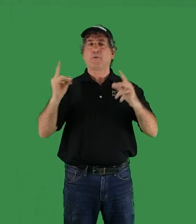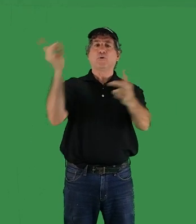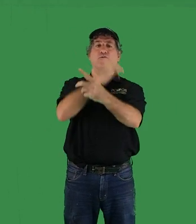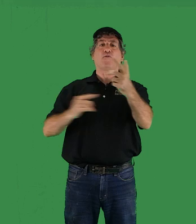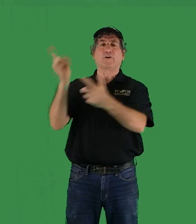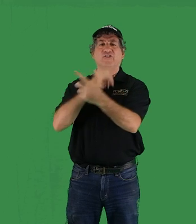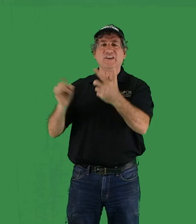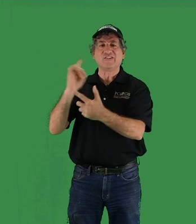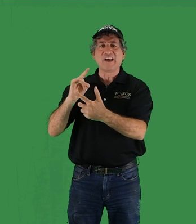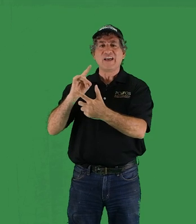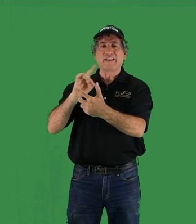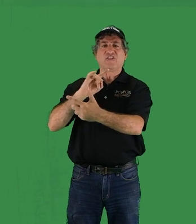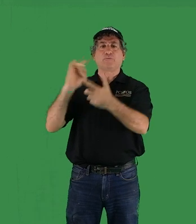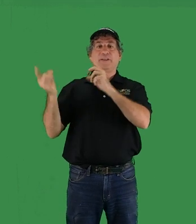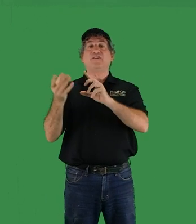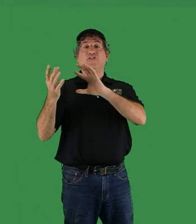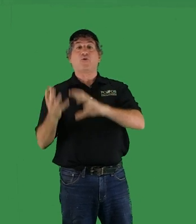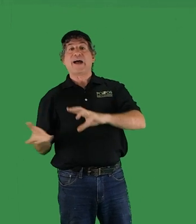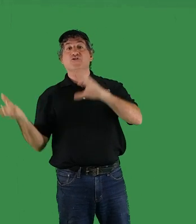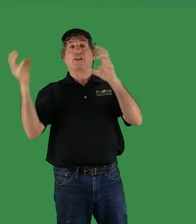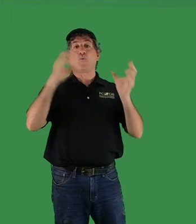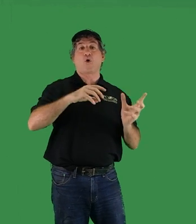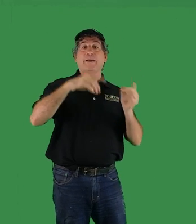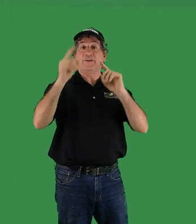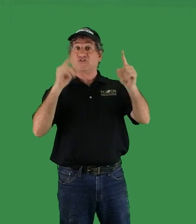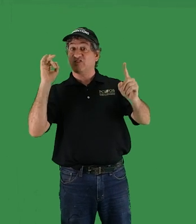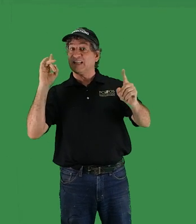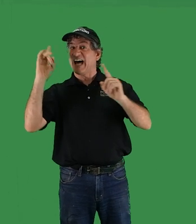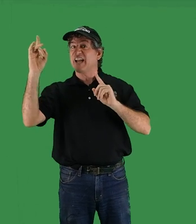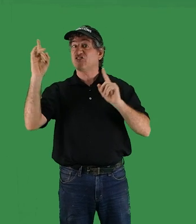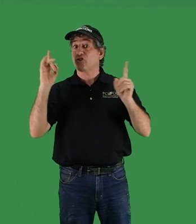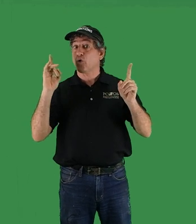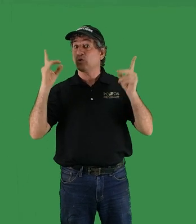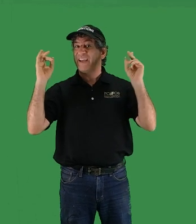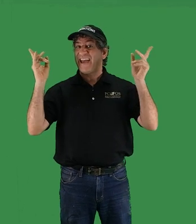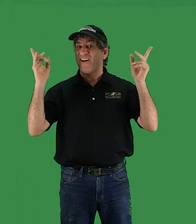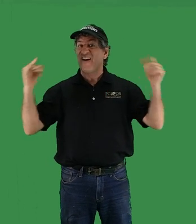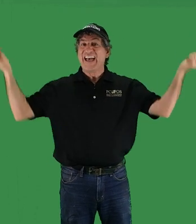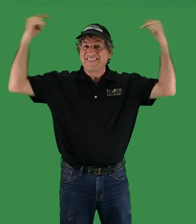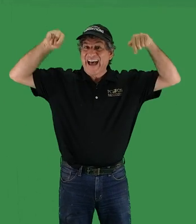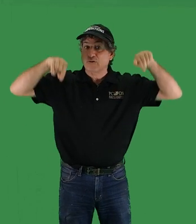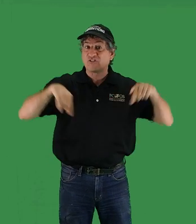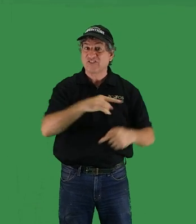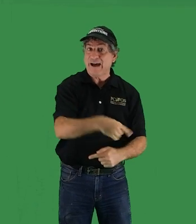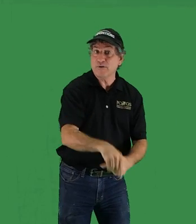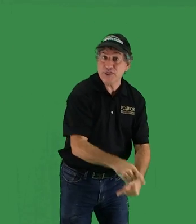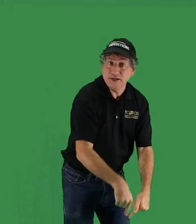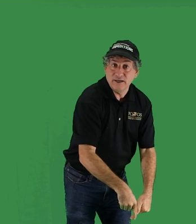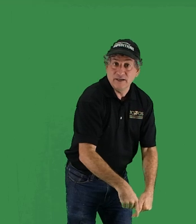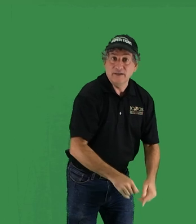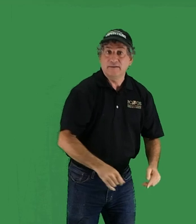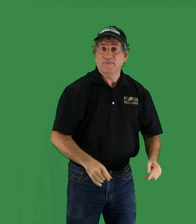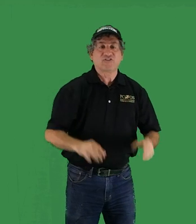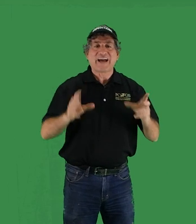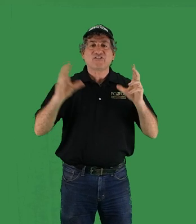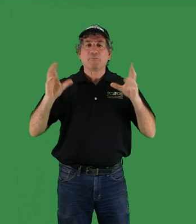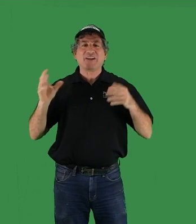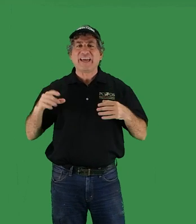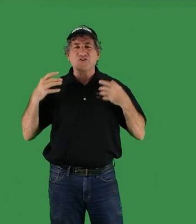polar vortices that displace the gradually warming but still ice-cold air down south. The science communications